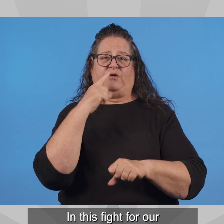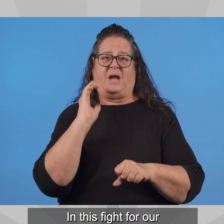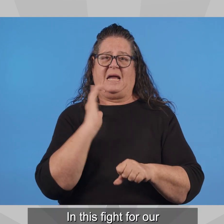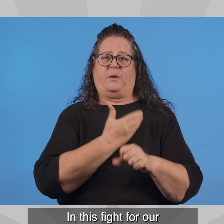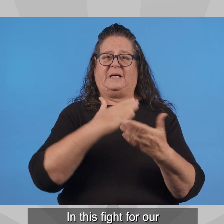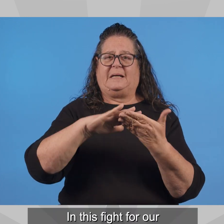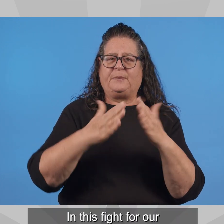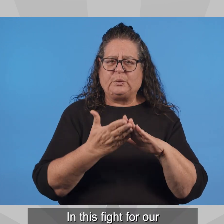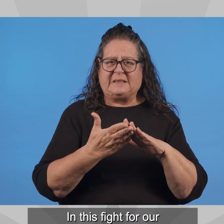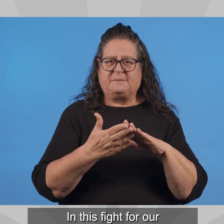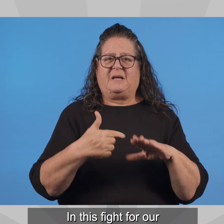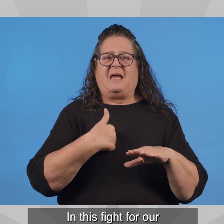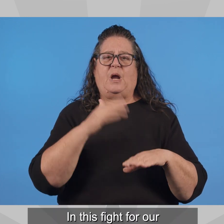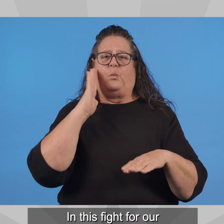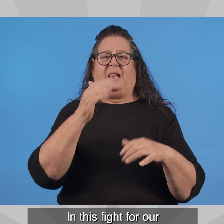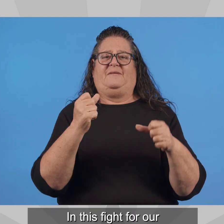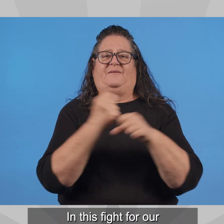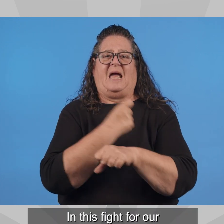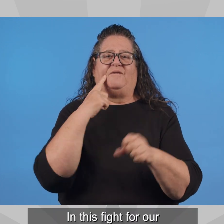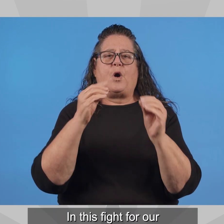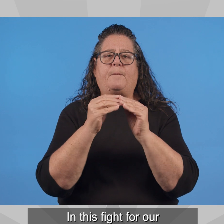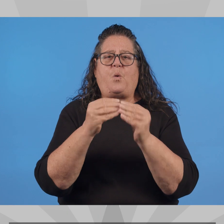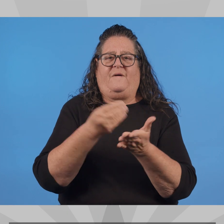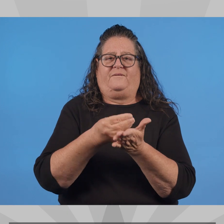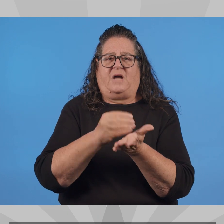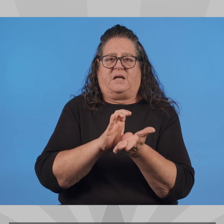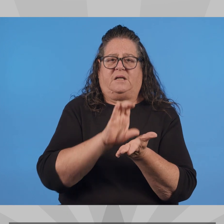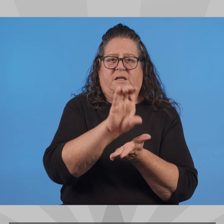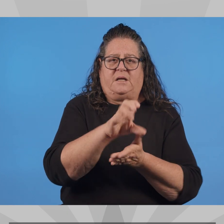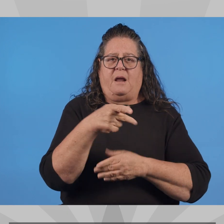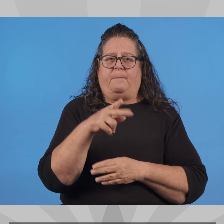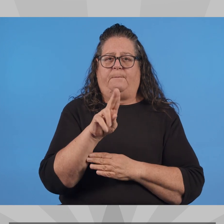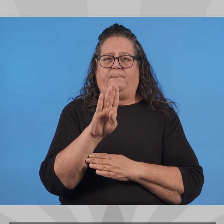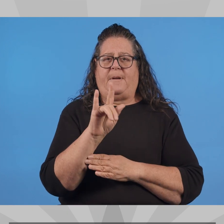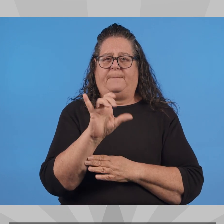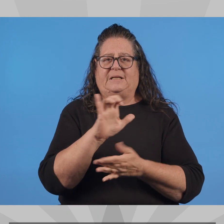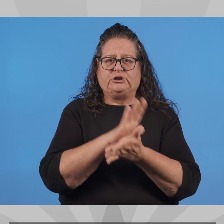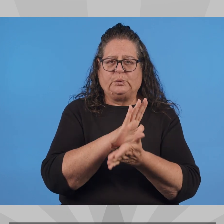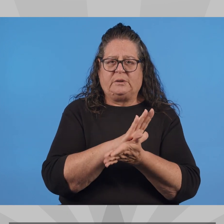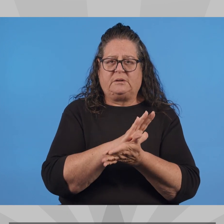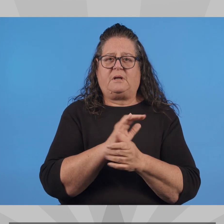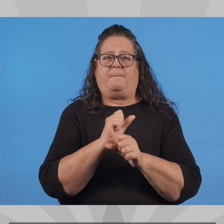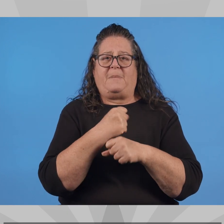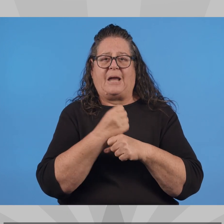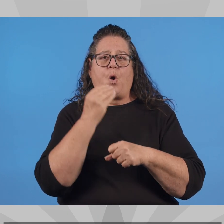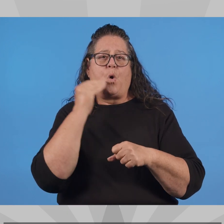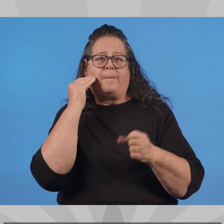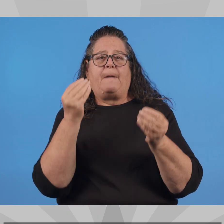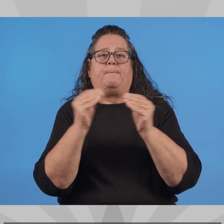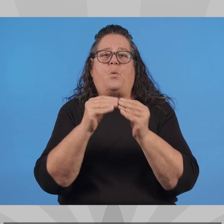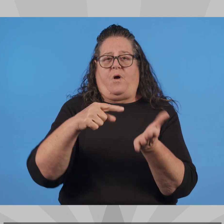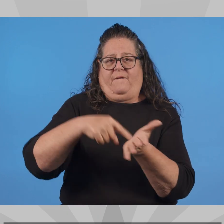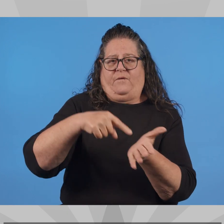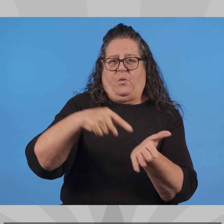In this fight for our community, I will be a champion for increased funding to public schools, creating